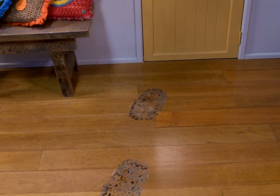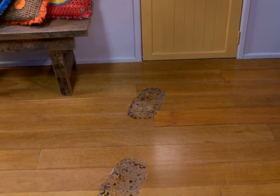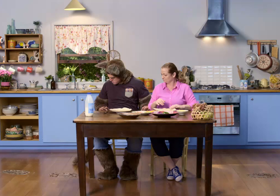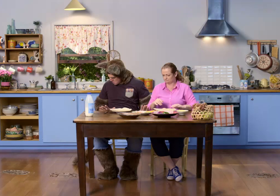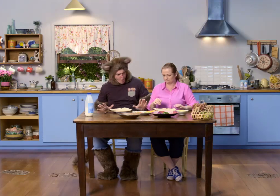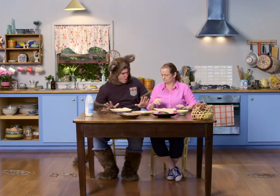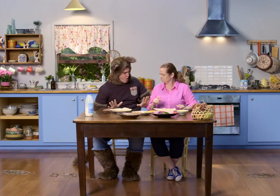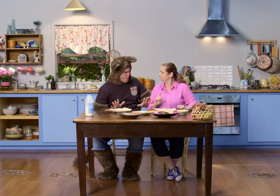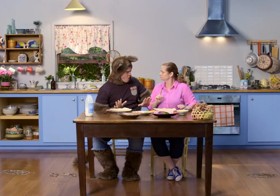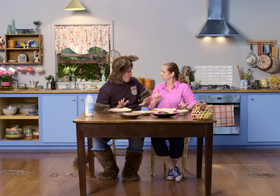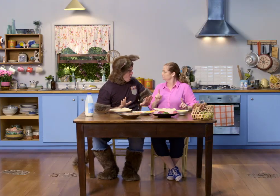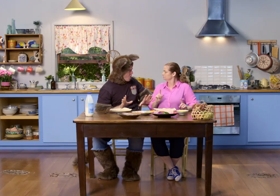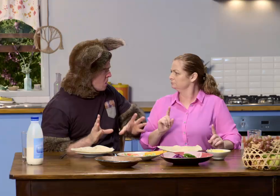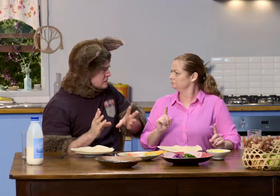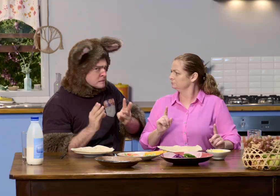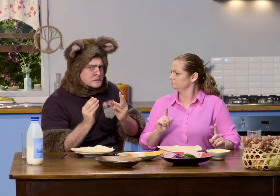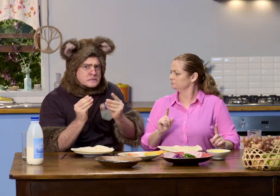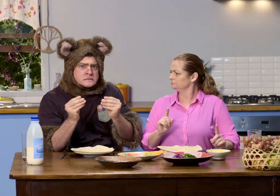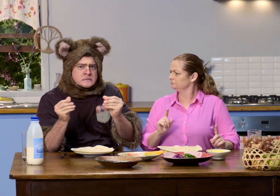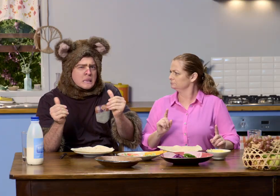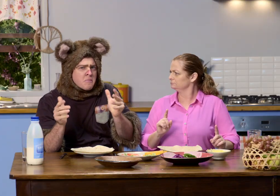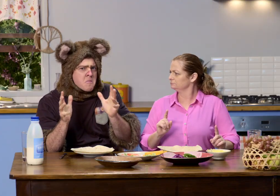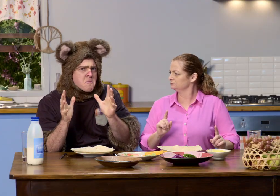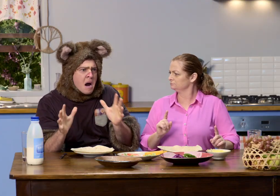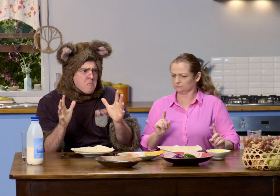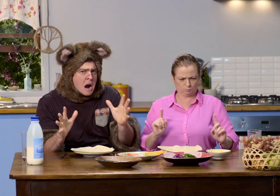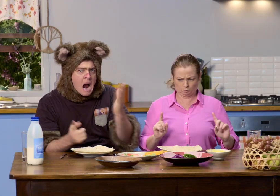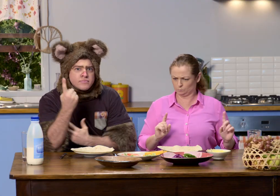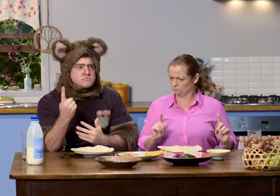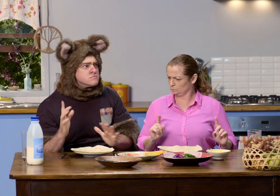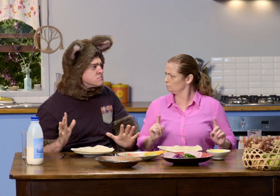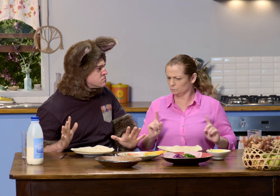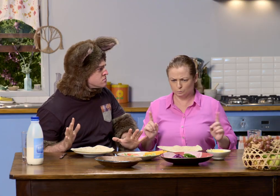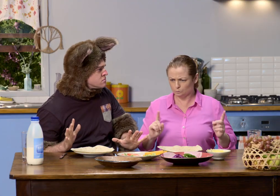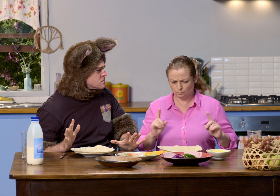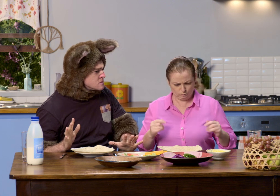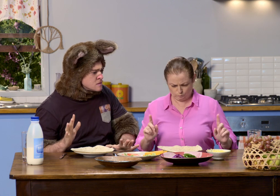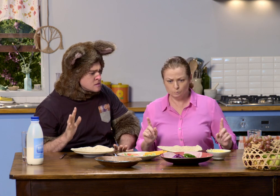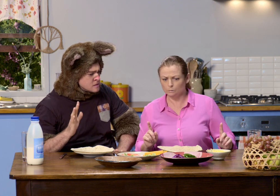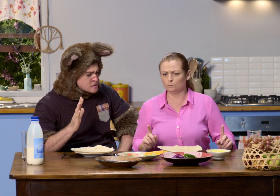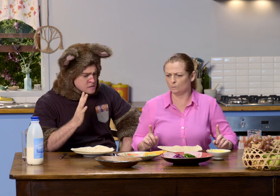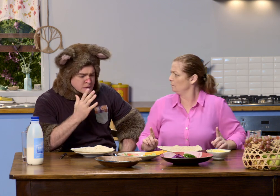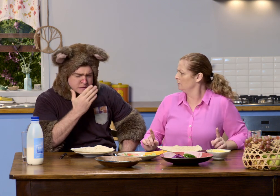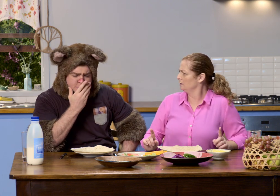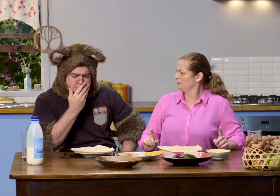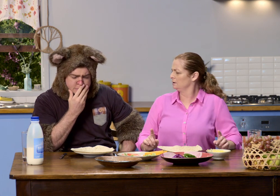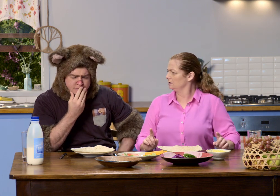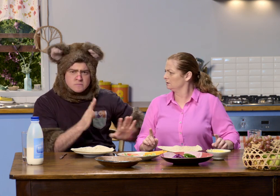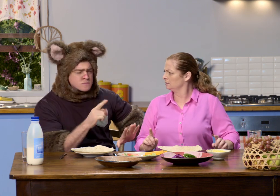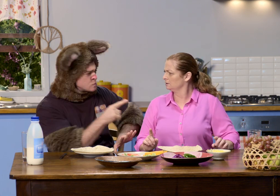Hmm. What is it, Possum? Sally, something very strange has happened. Wh-what's wrong? What